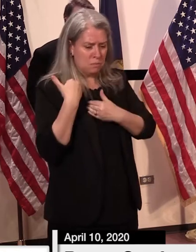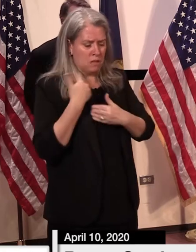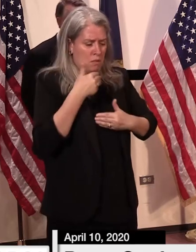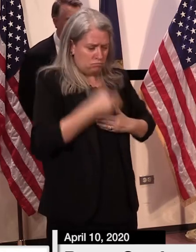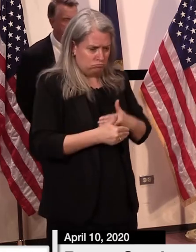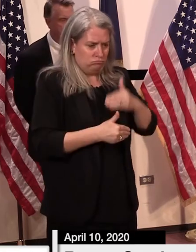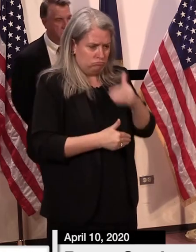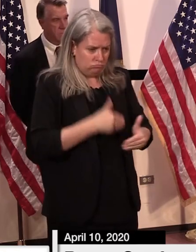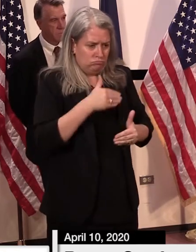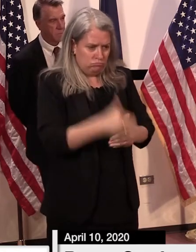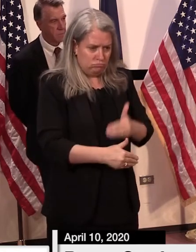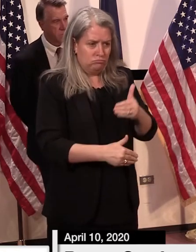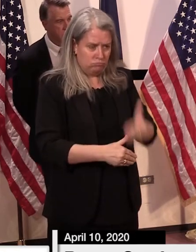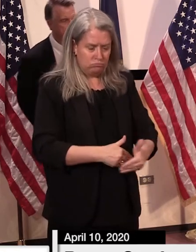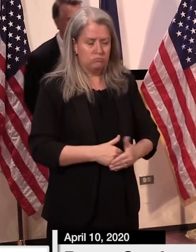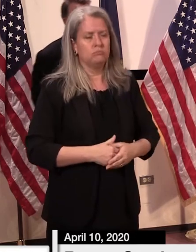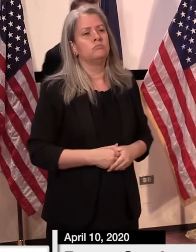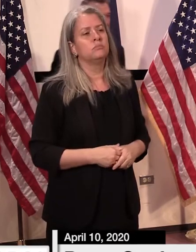way